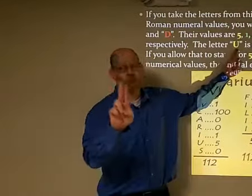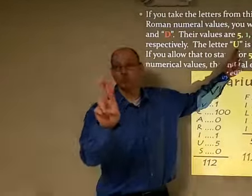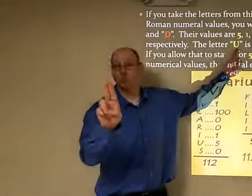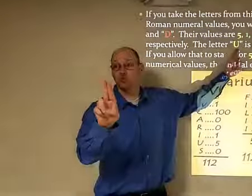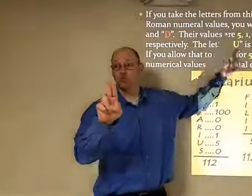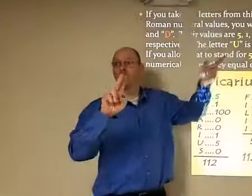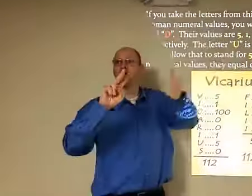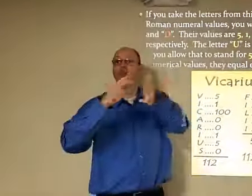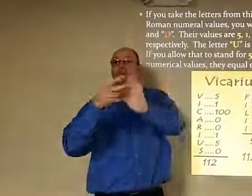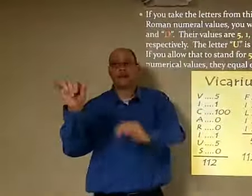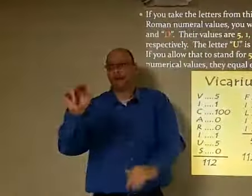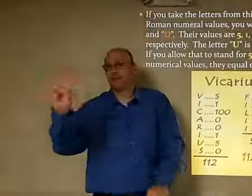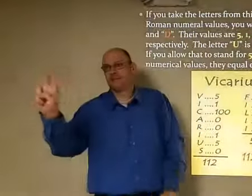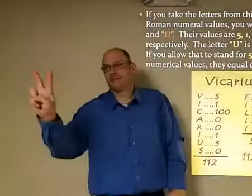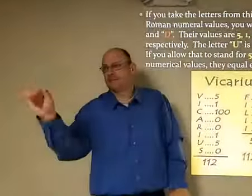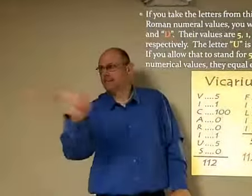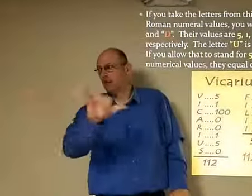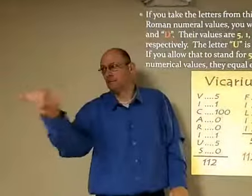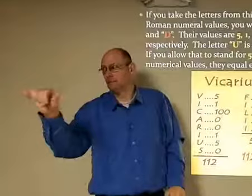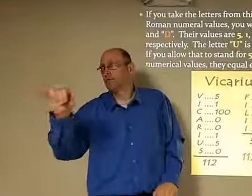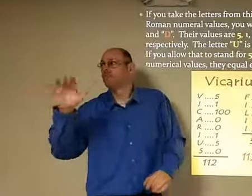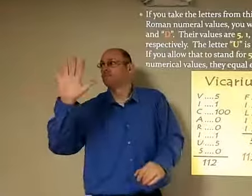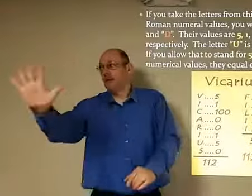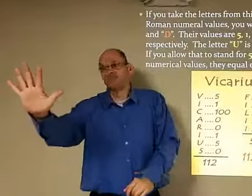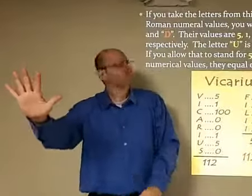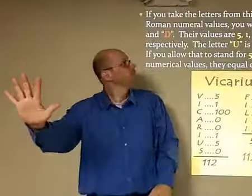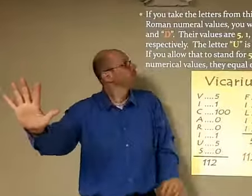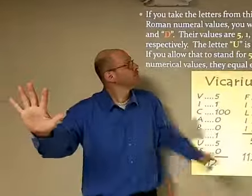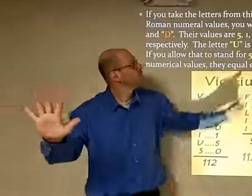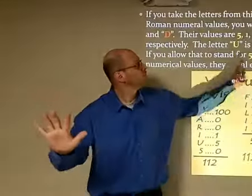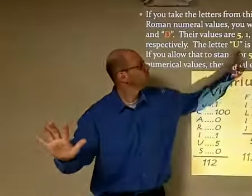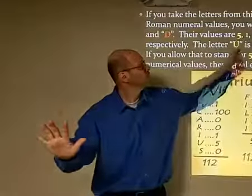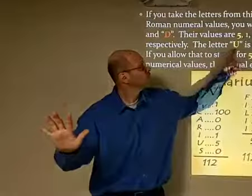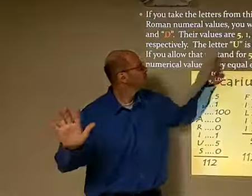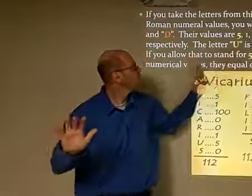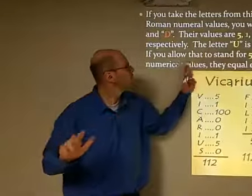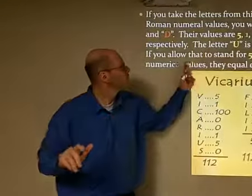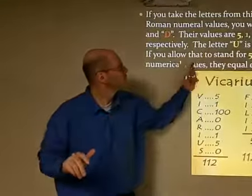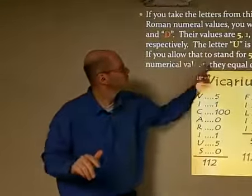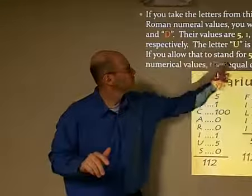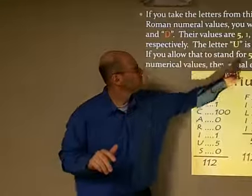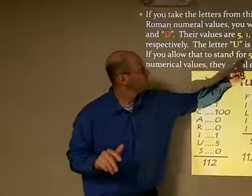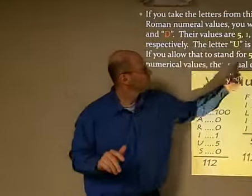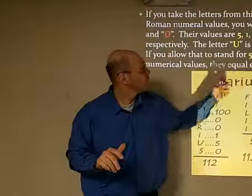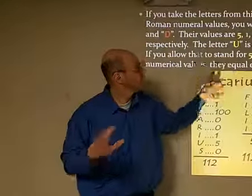if you put it in that perspective you have the letter U which is always inscribed as a V